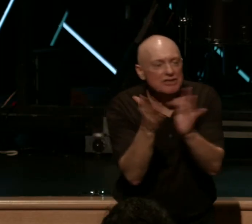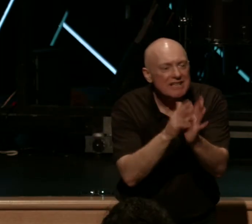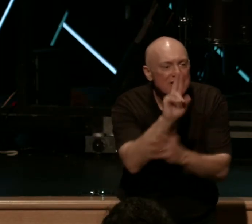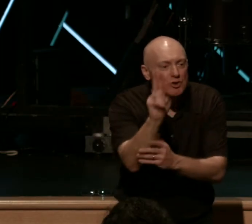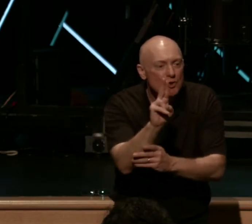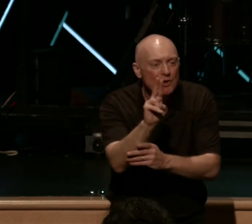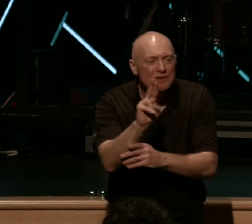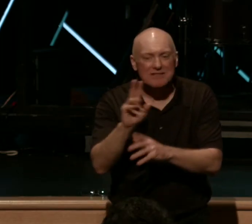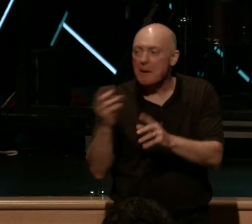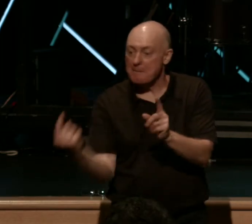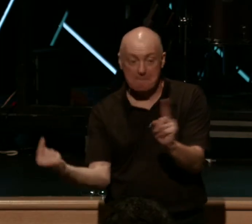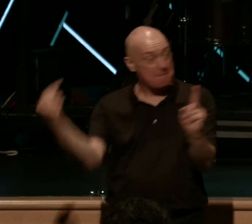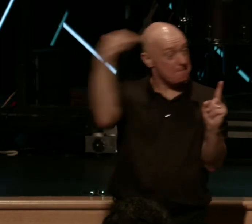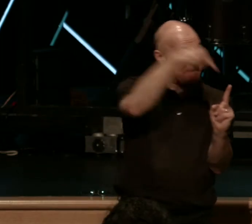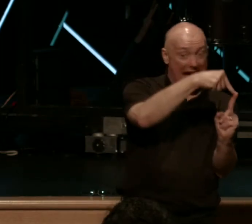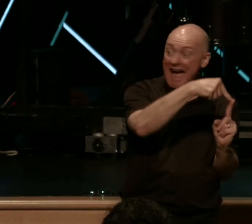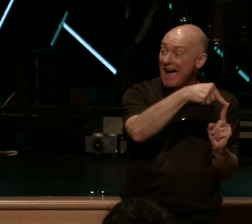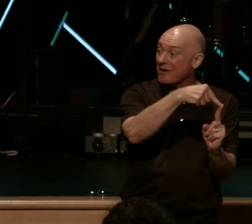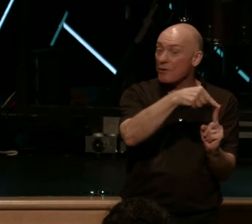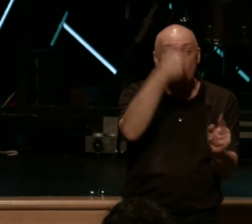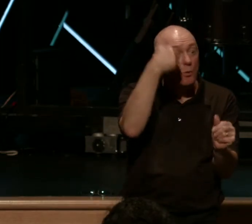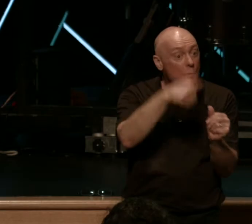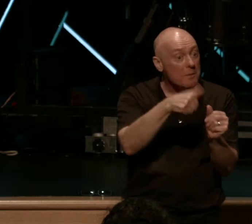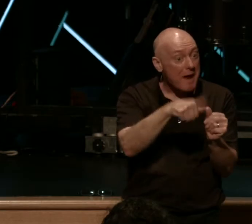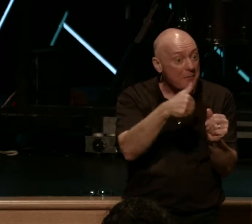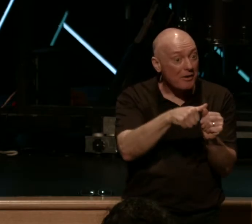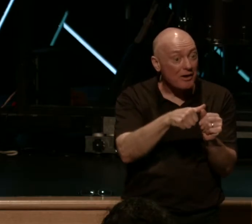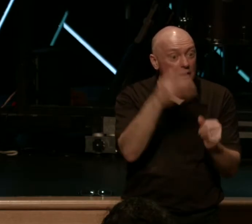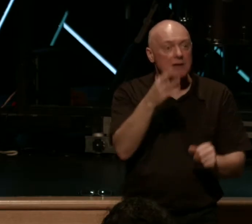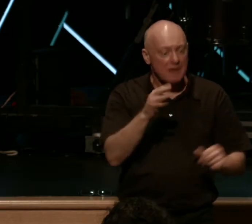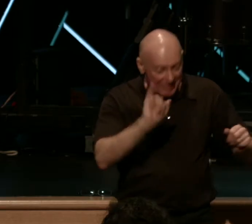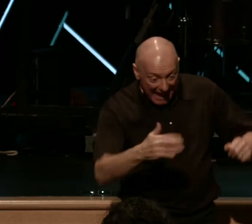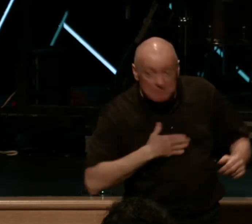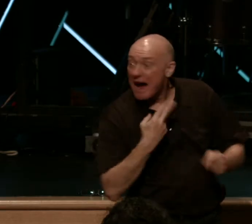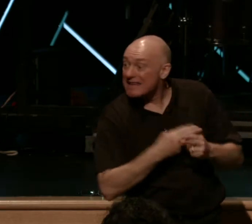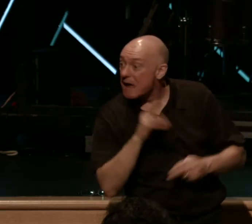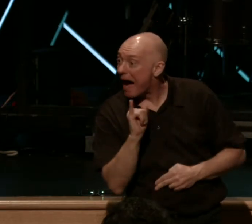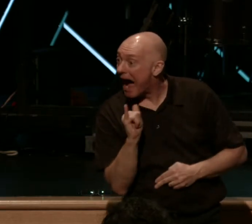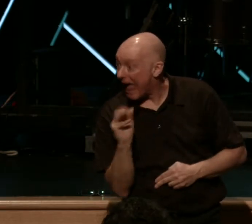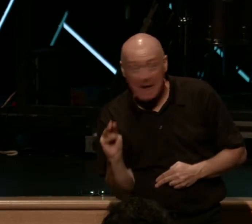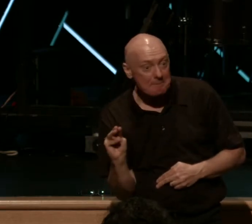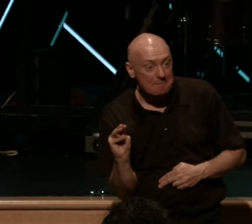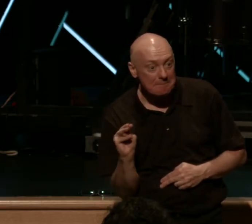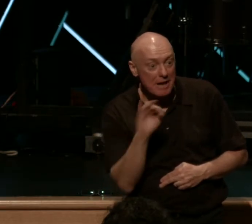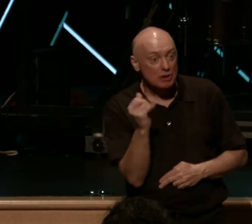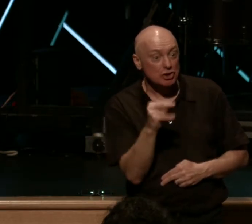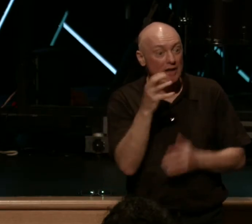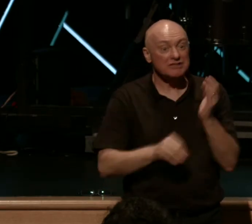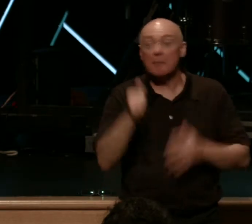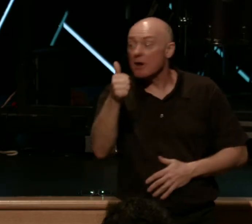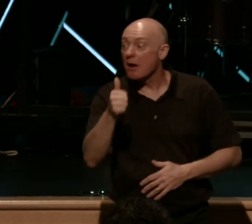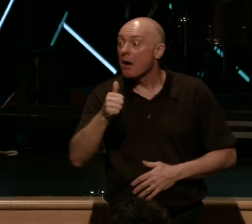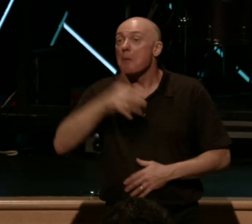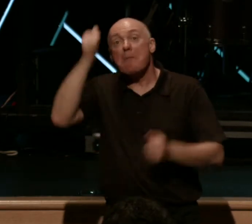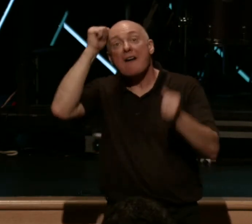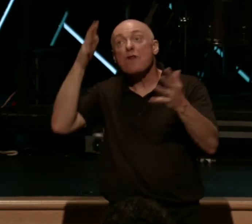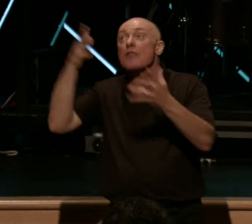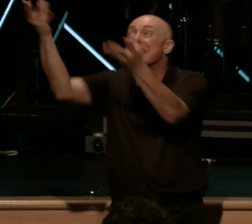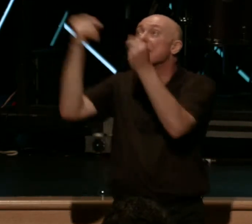I am, to Exodus 3, which God talked about. That was his name. John chapter 10. My father has given them to me. He's greater